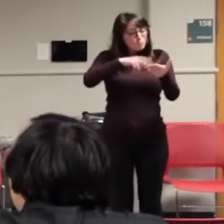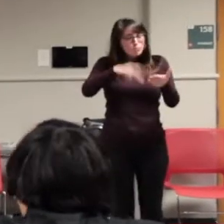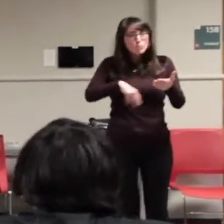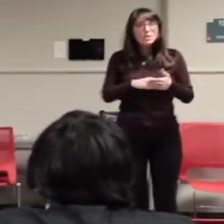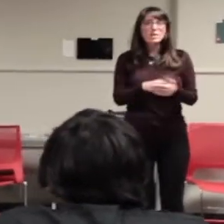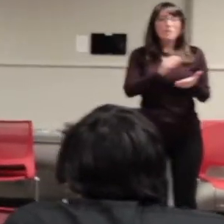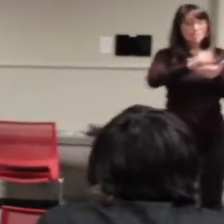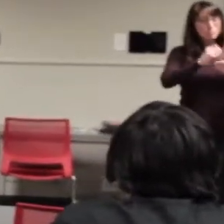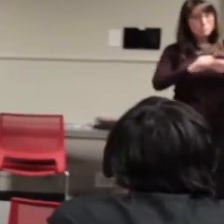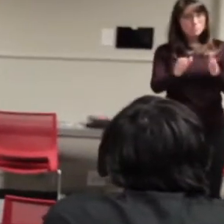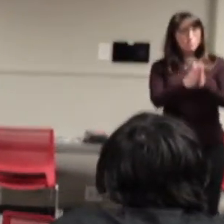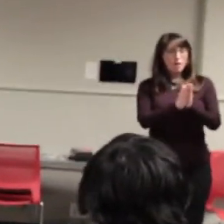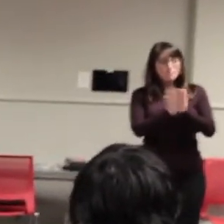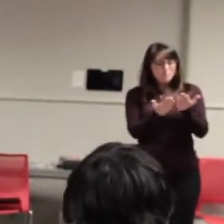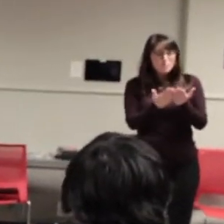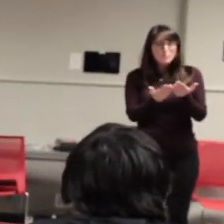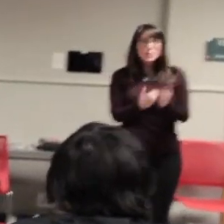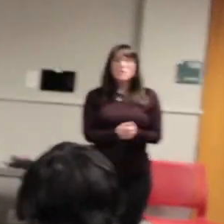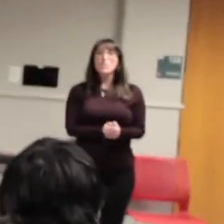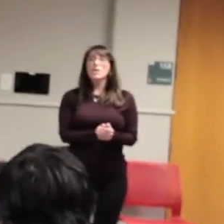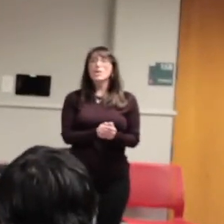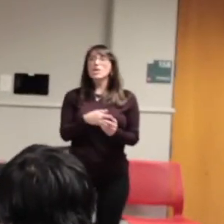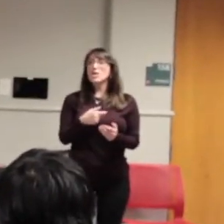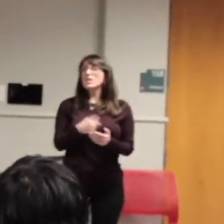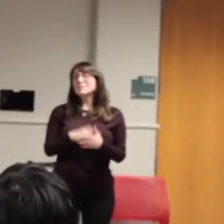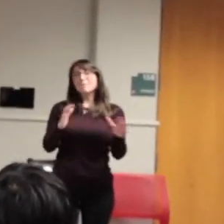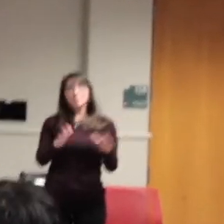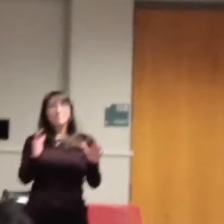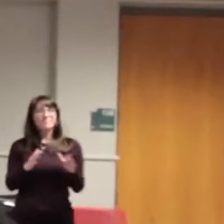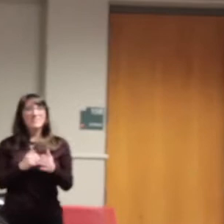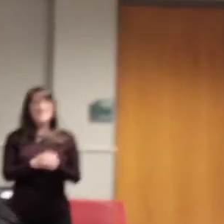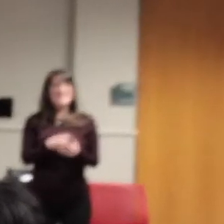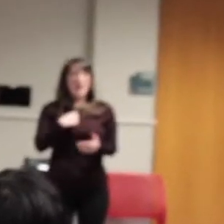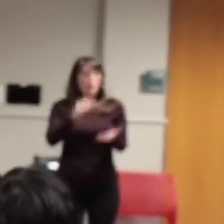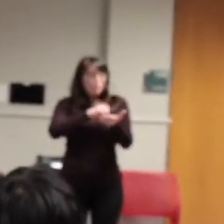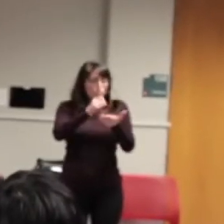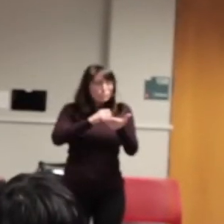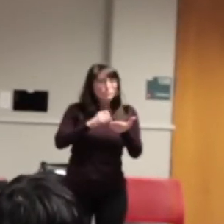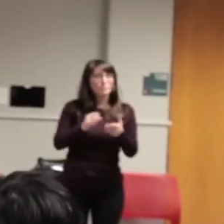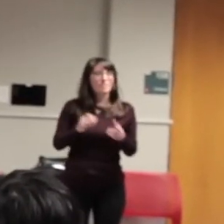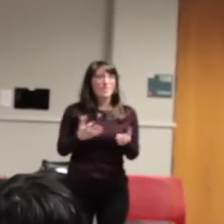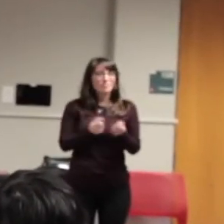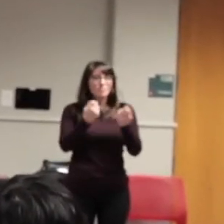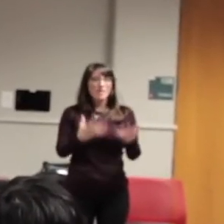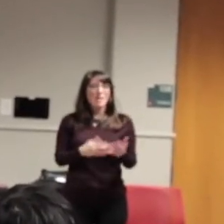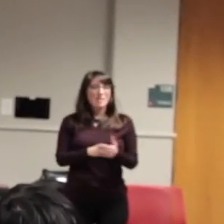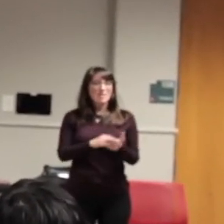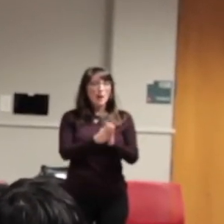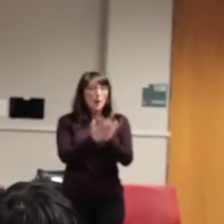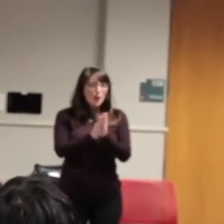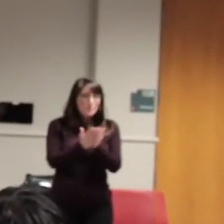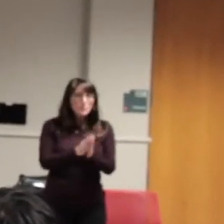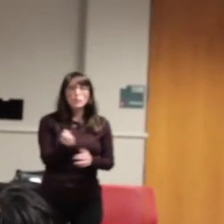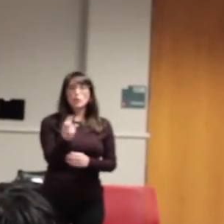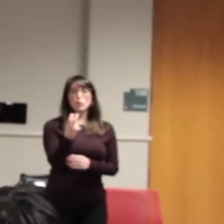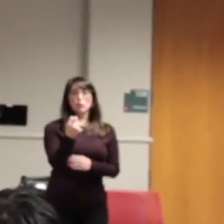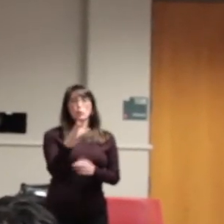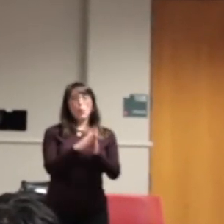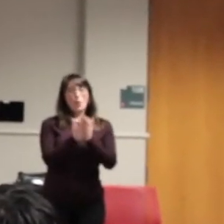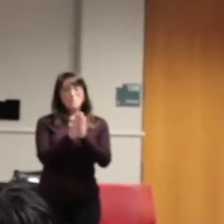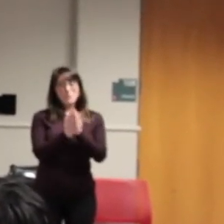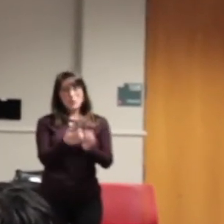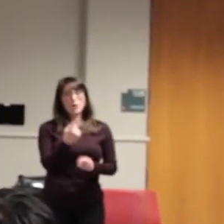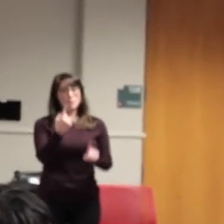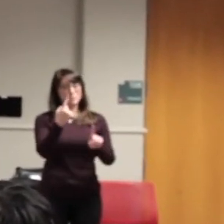books and I did this thing where I was like I'm going write a bunch of books. So I did 12 books, one book a month for a